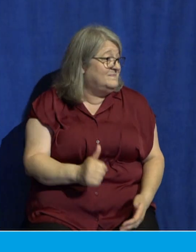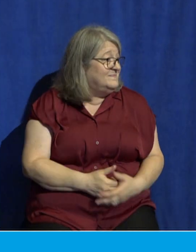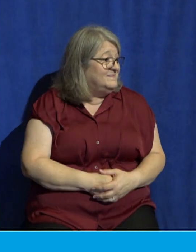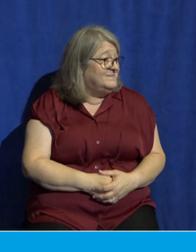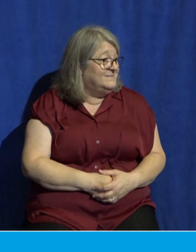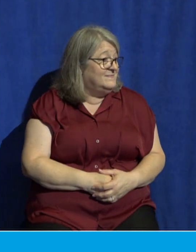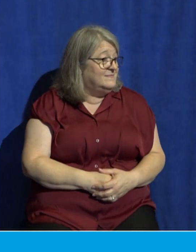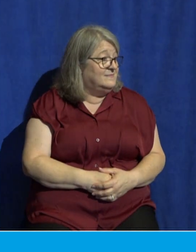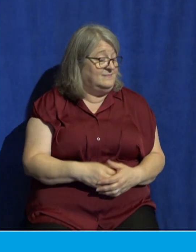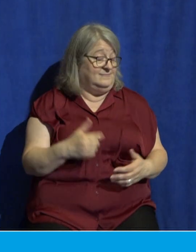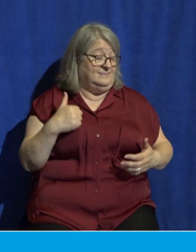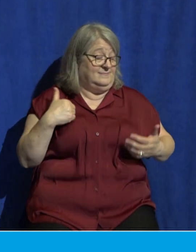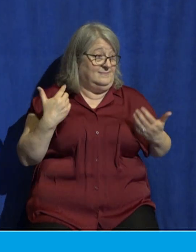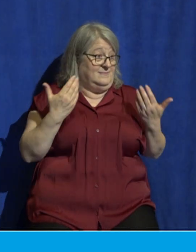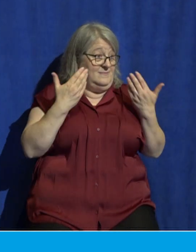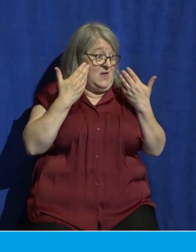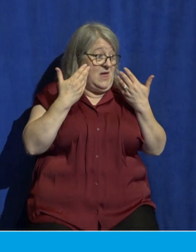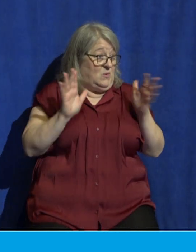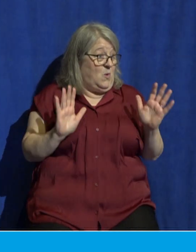I don't even know. You surely don't know.